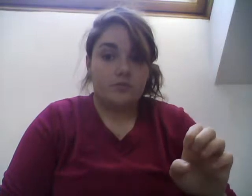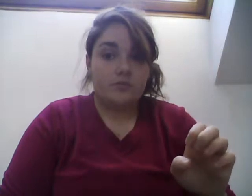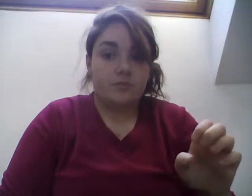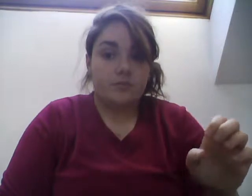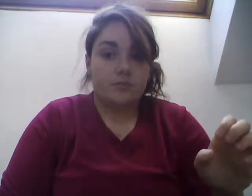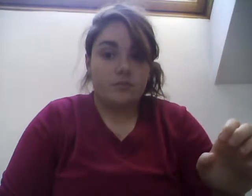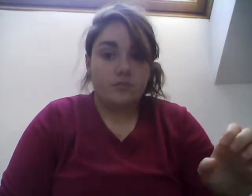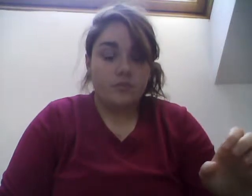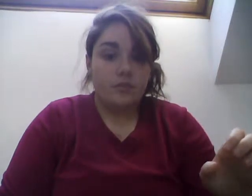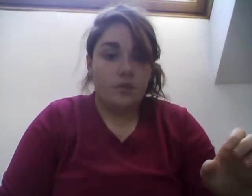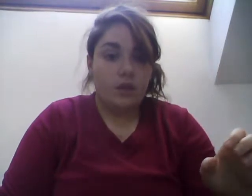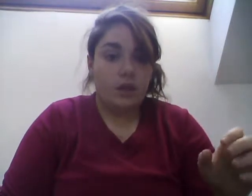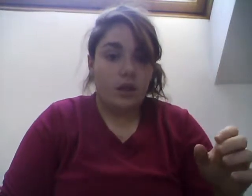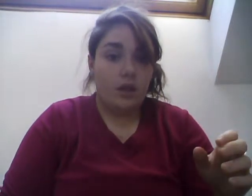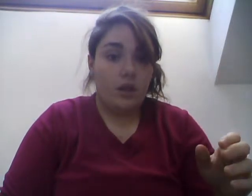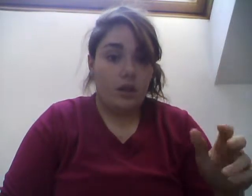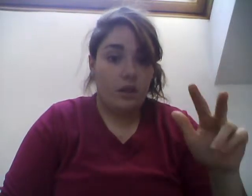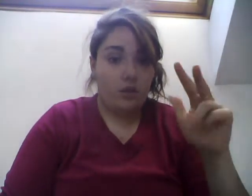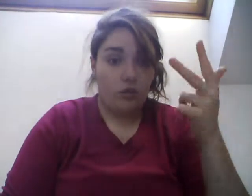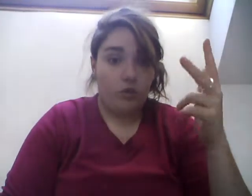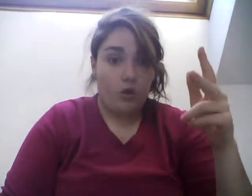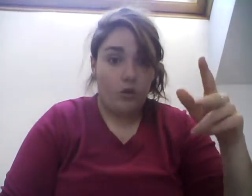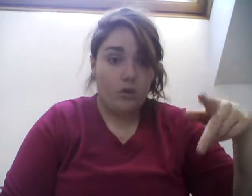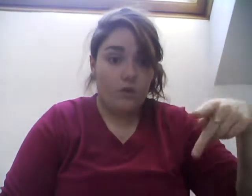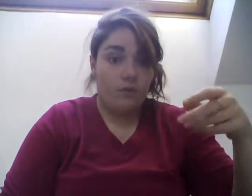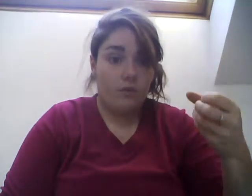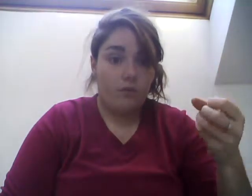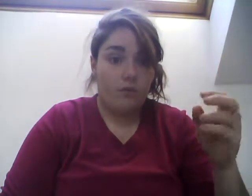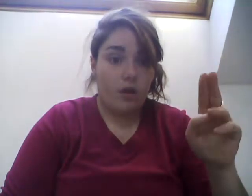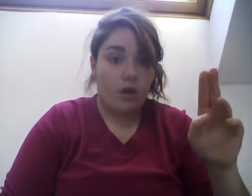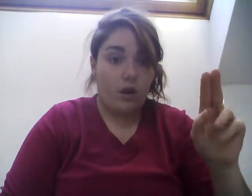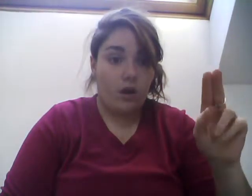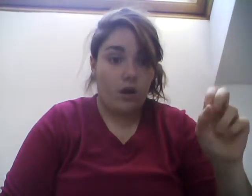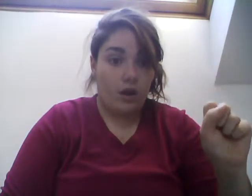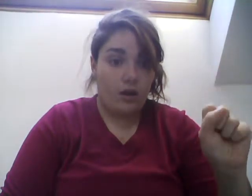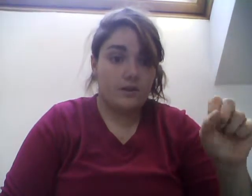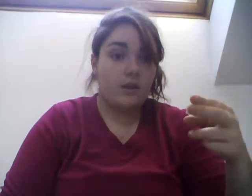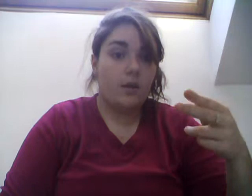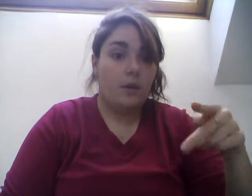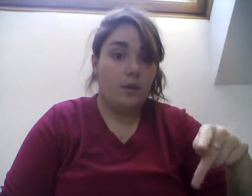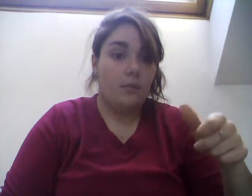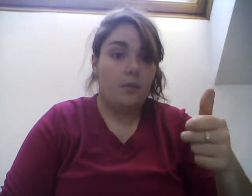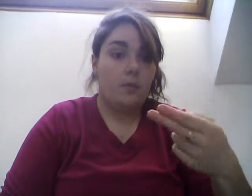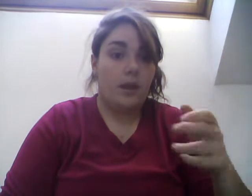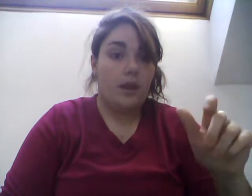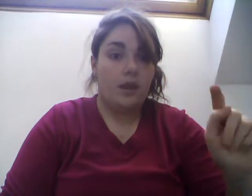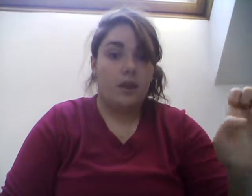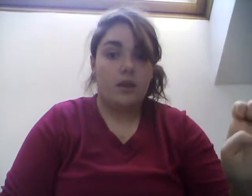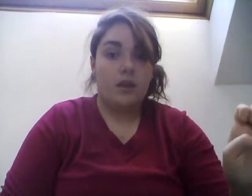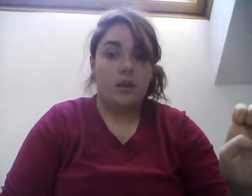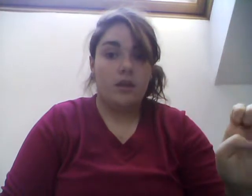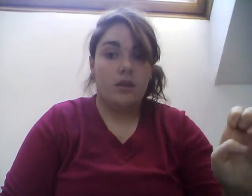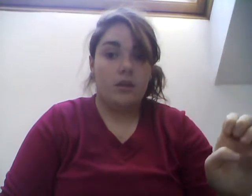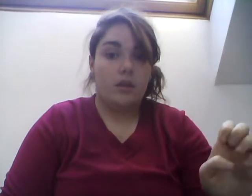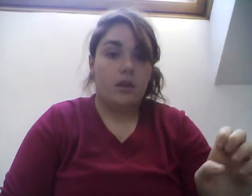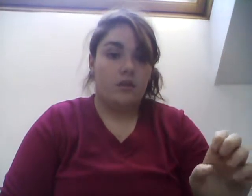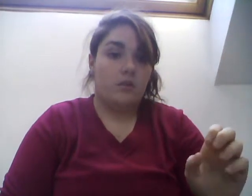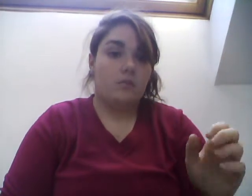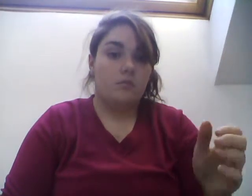And that's where the energy is. And sometimes a lot of books will show this as like a star or something shaped around